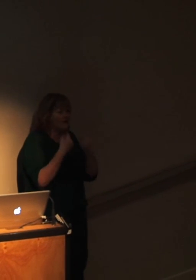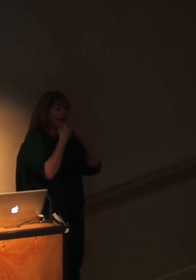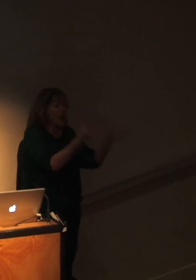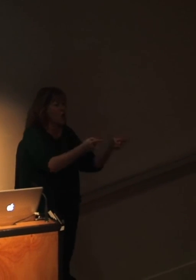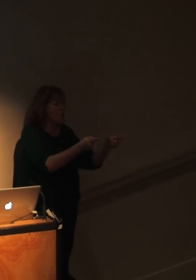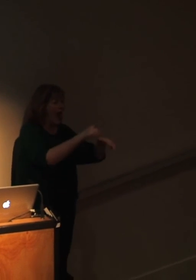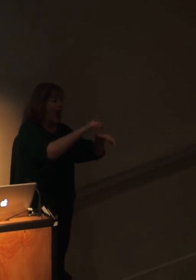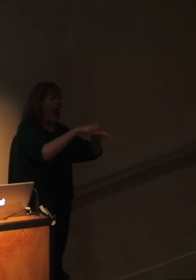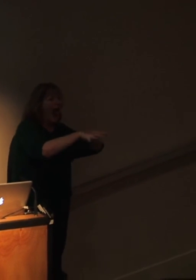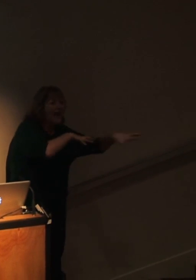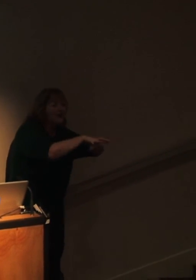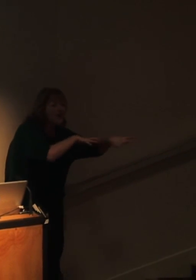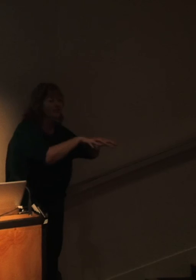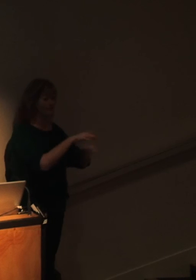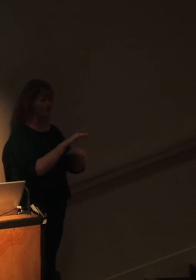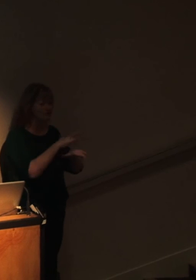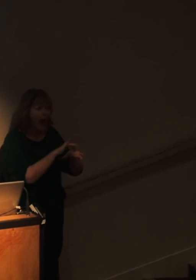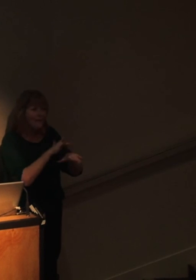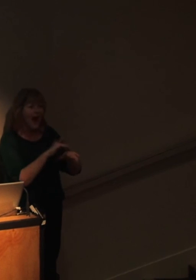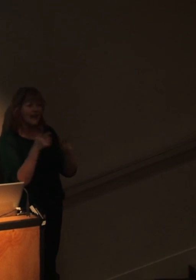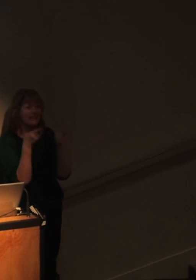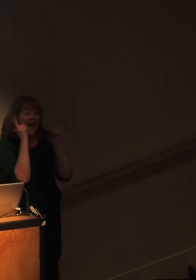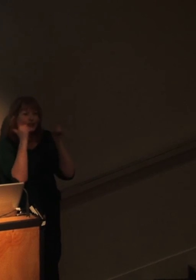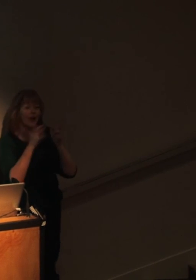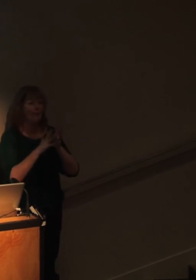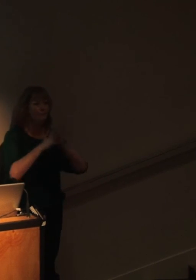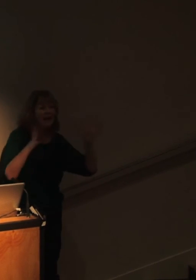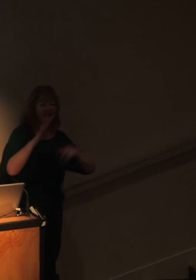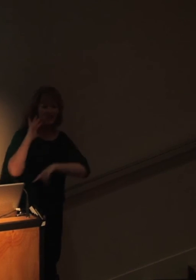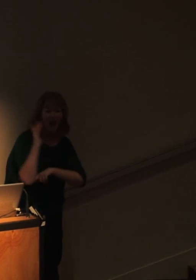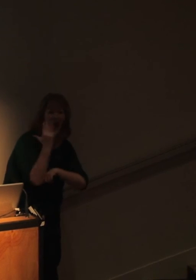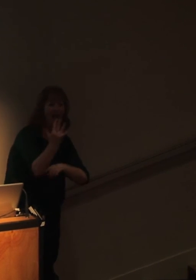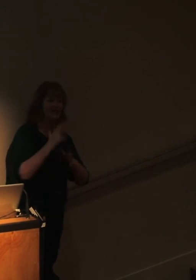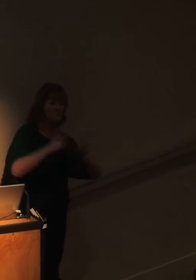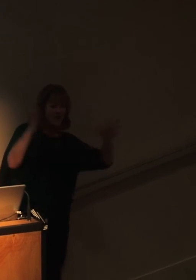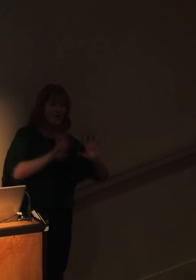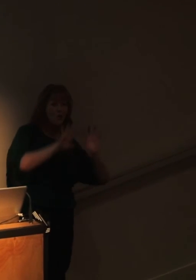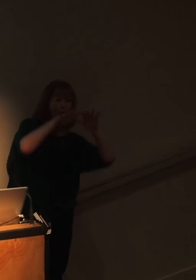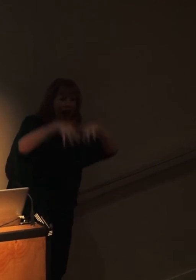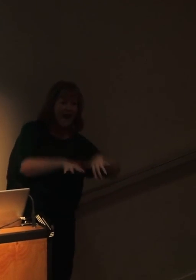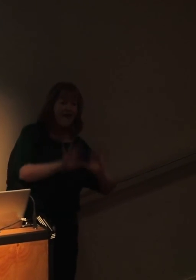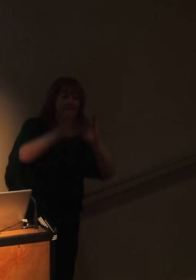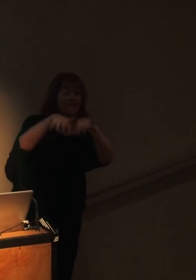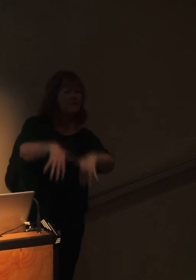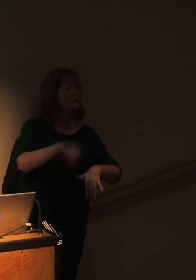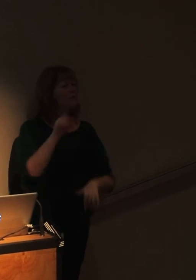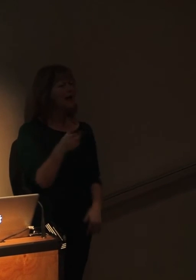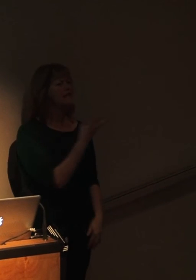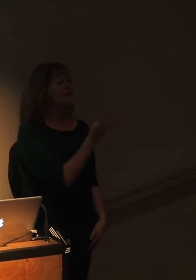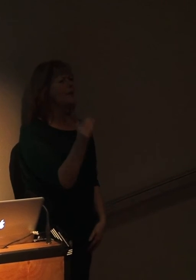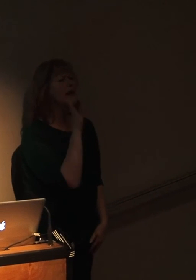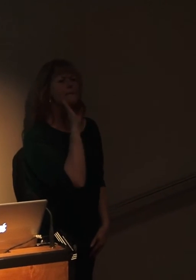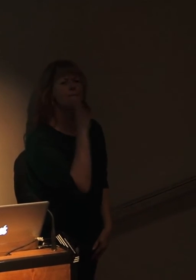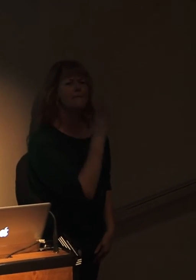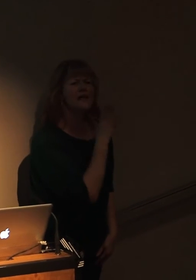to be drama. It told you there's going to be danger. There's going to be big sharks. There's going to be big waves. But something else was missing. For a beginning,